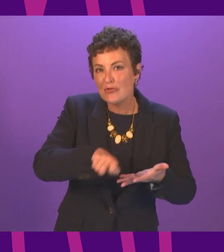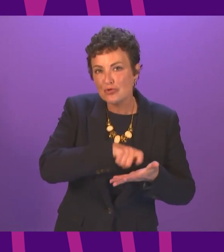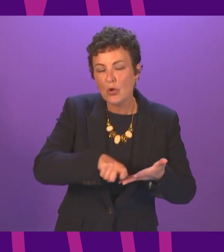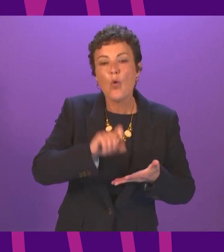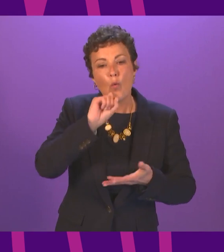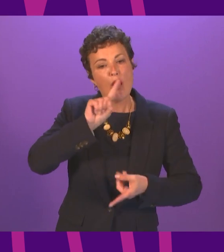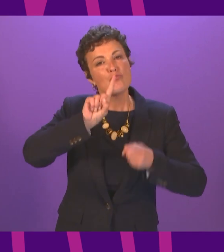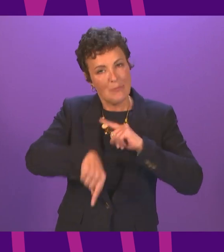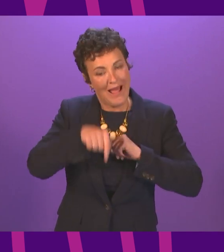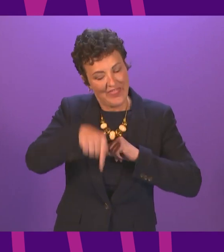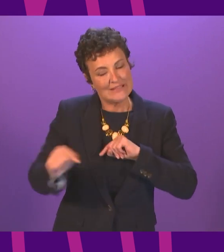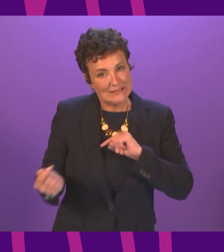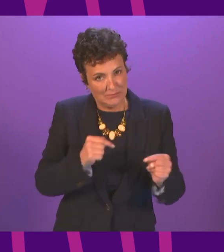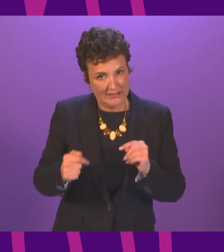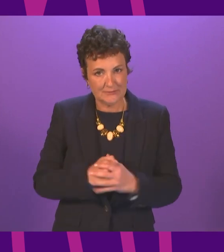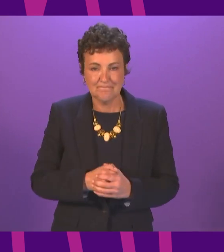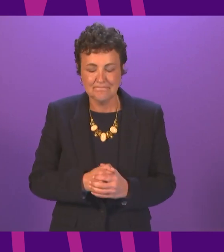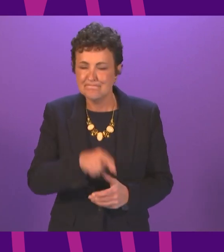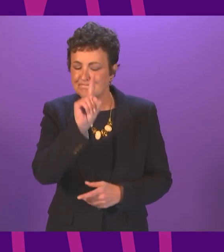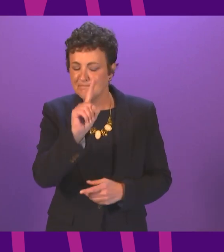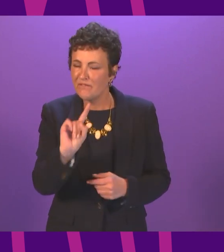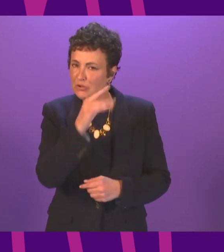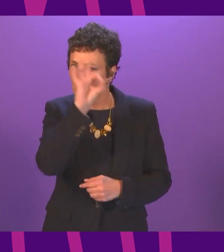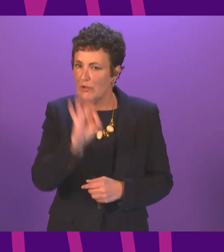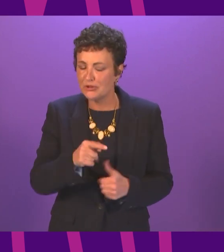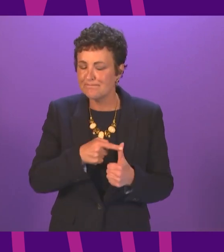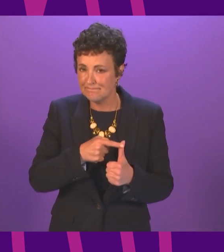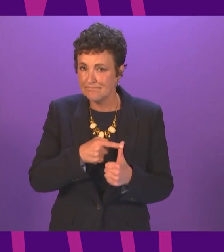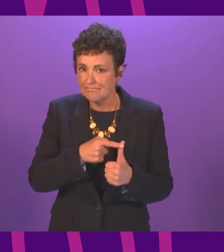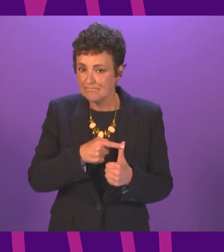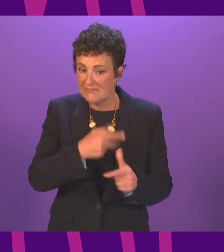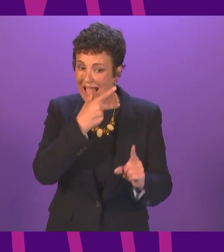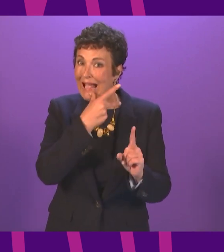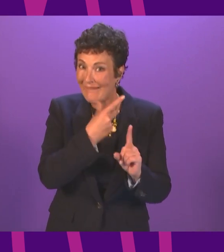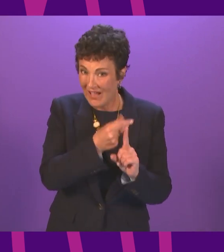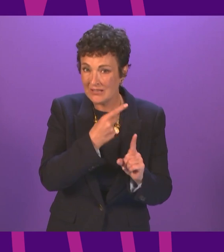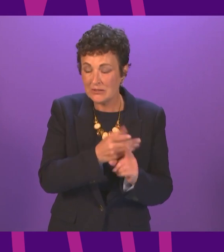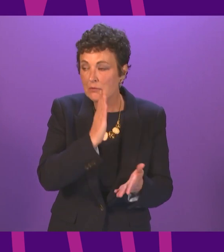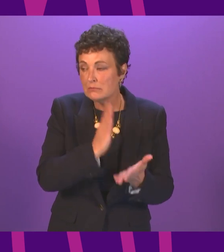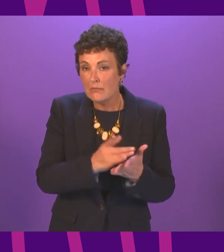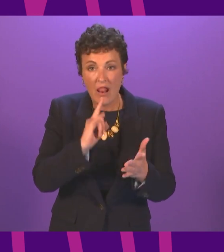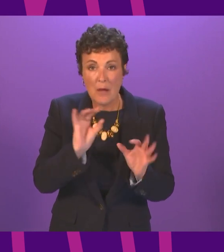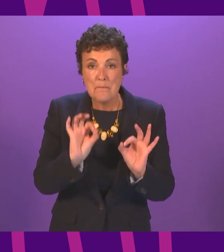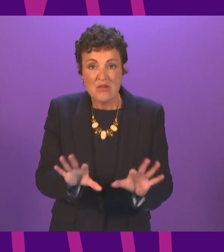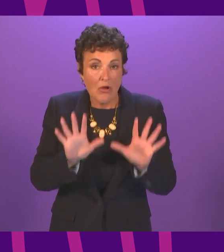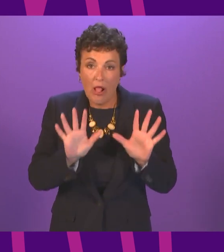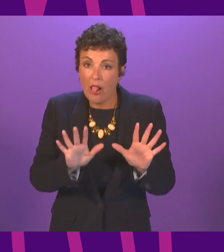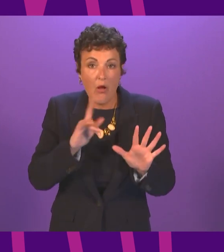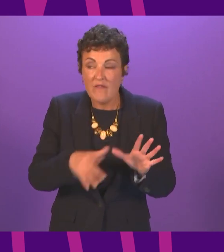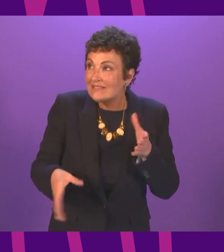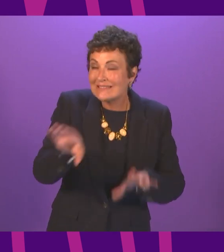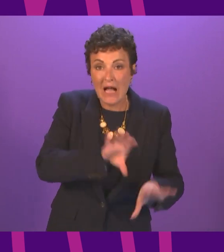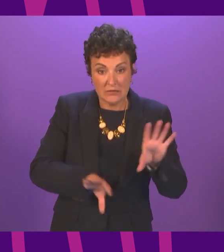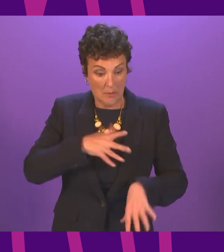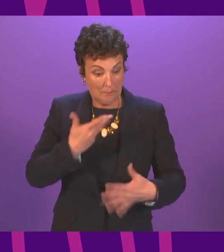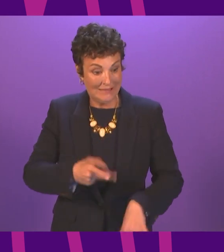will reply to this debate the vaccines are a modern day miracle a miracle of science I had my